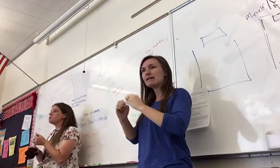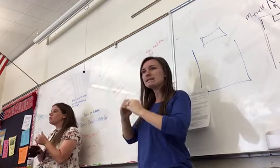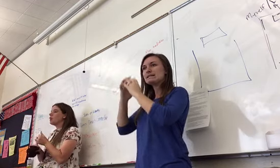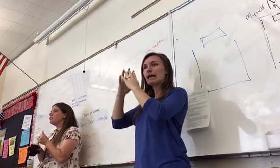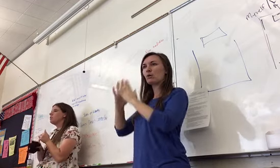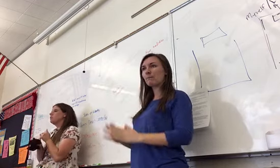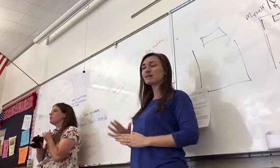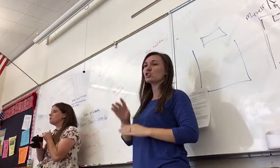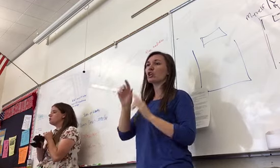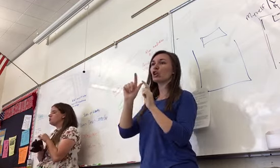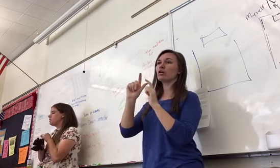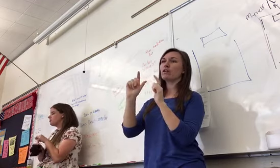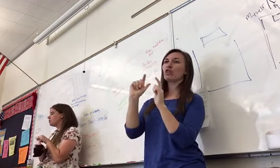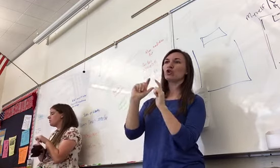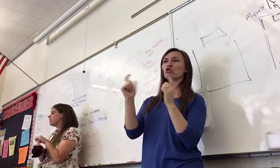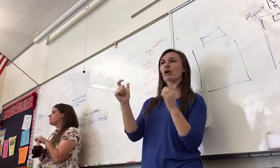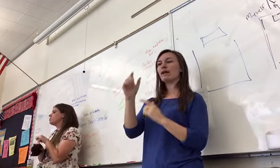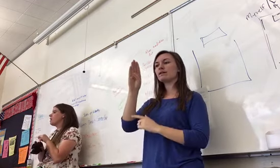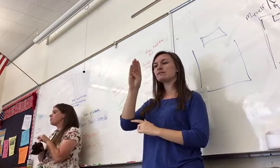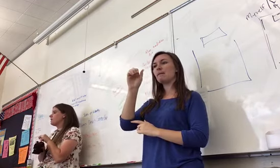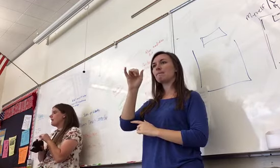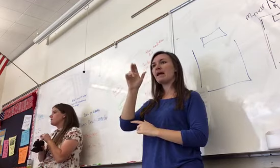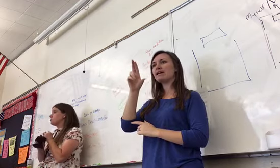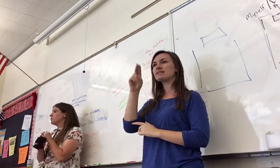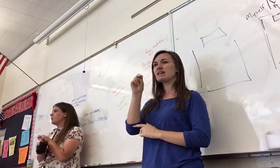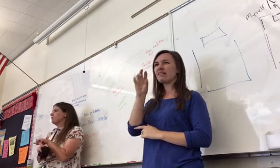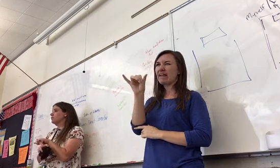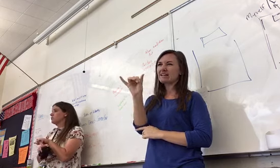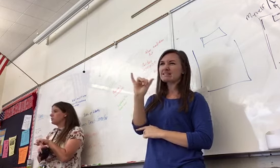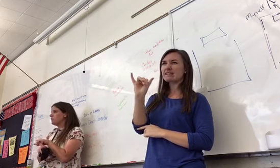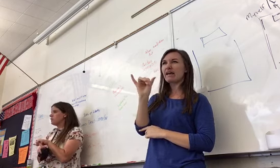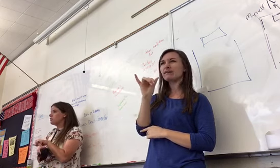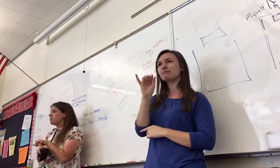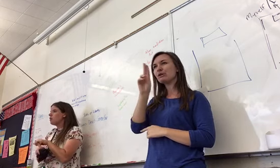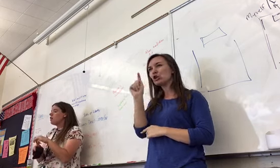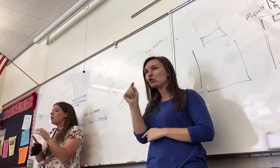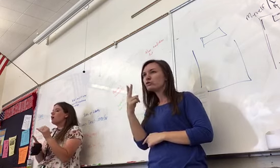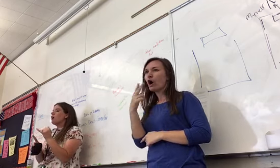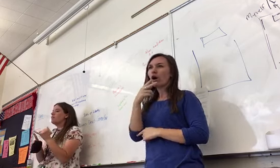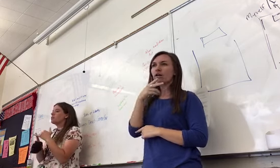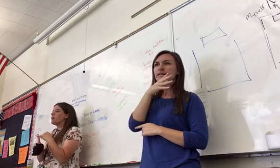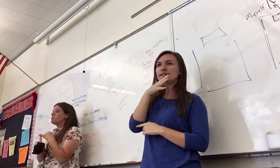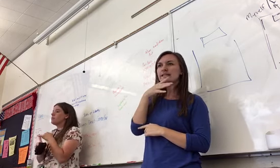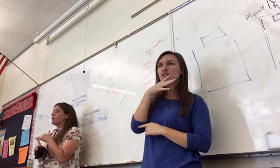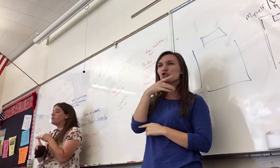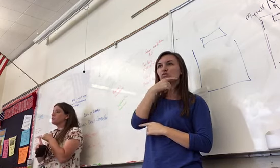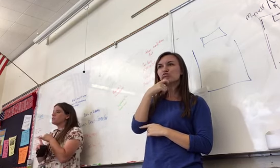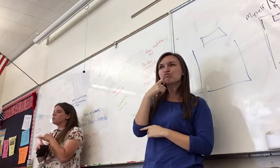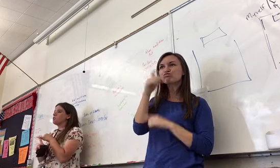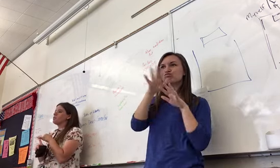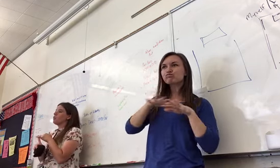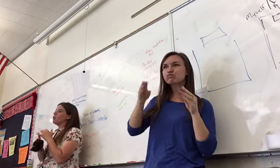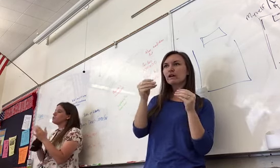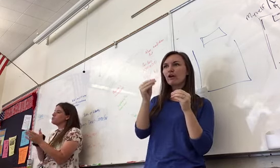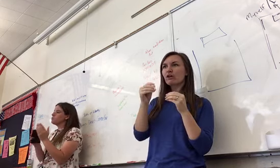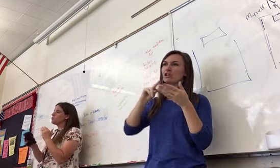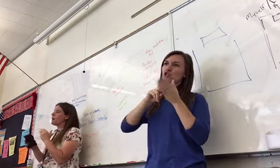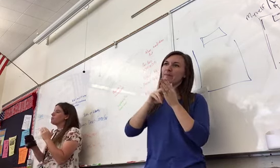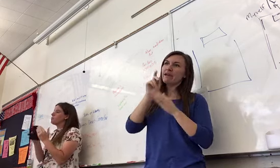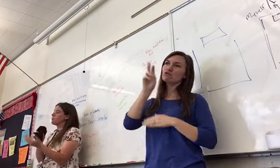Utah, that is too desert-driven, so everybody has to move around for sources. The Great Plains, which are going to also move around, but